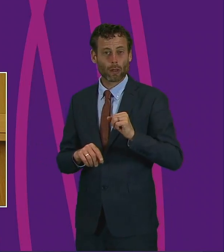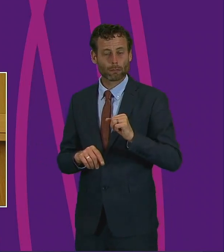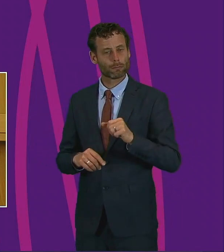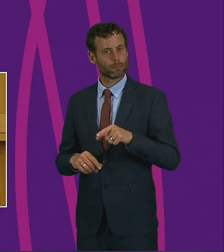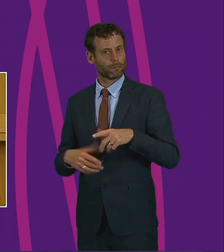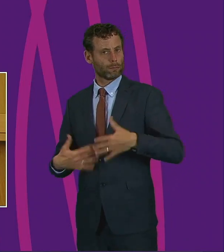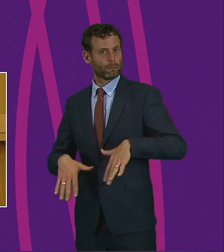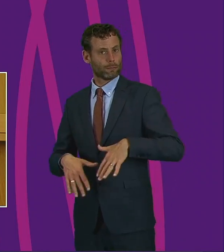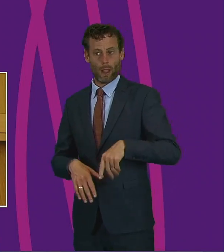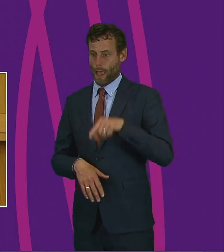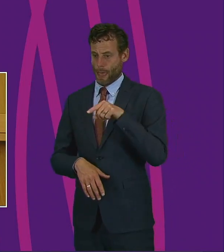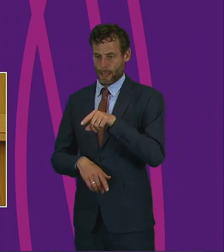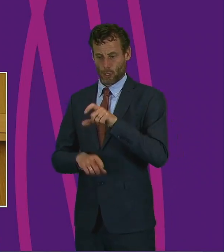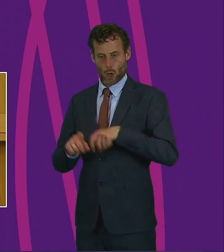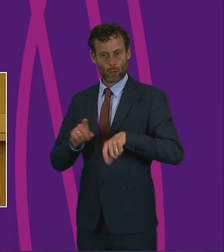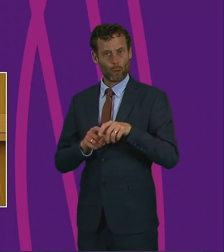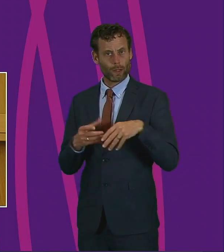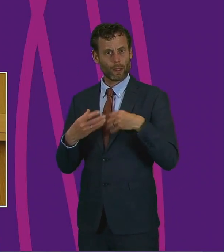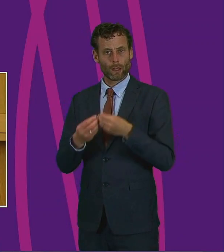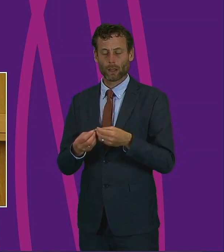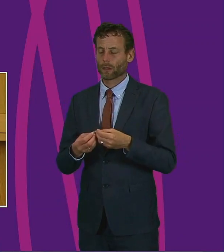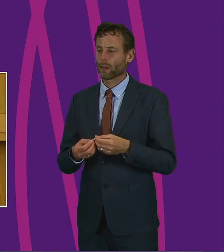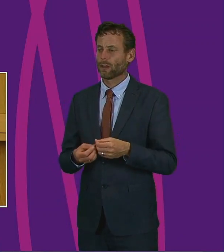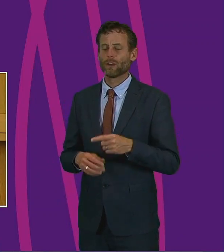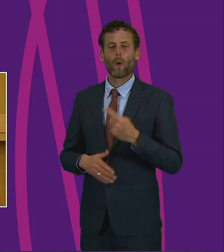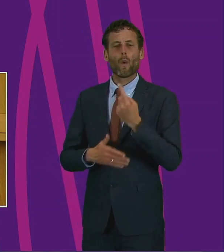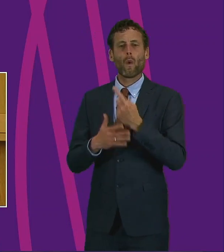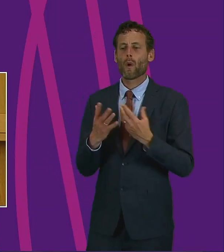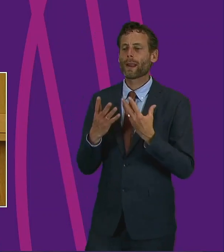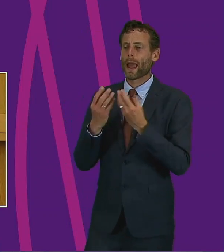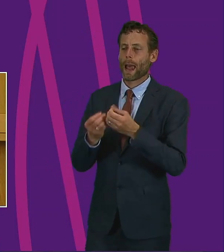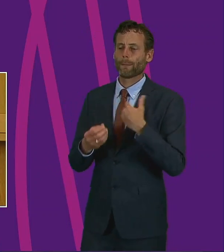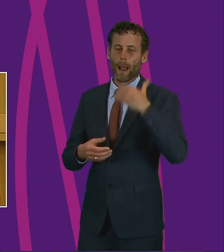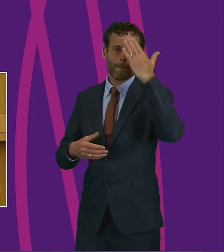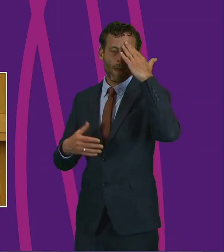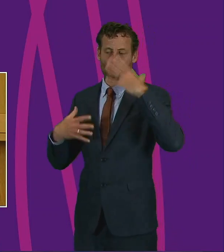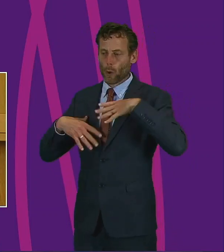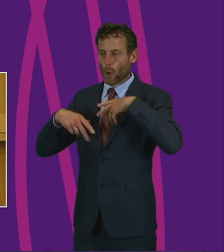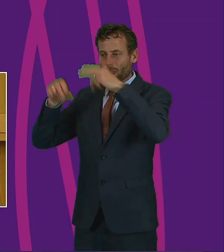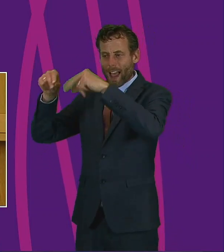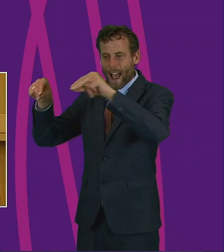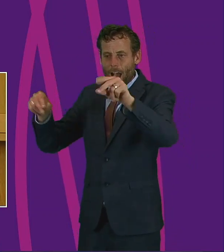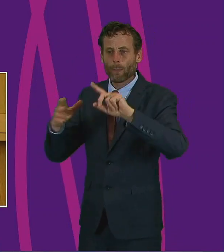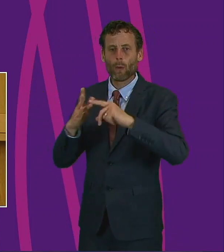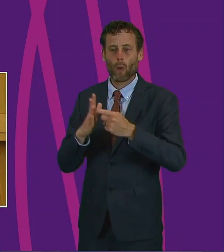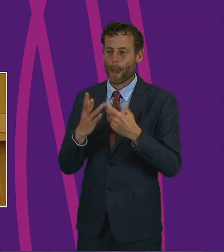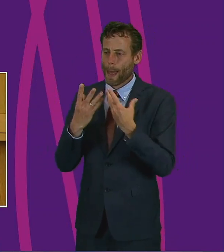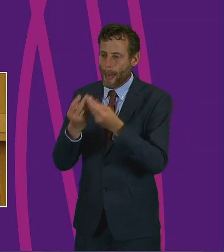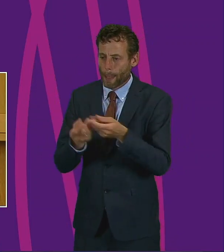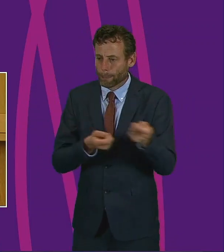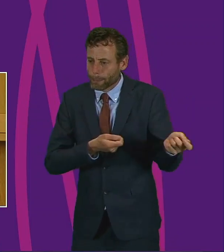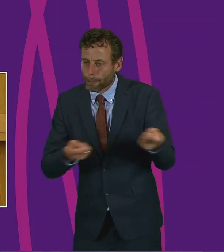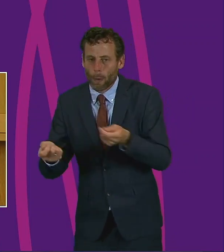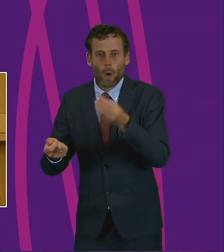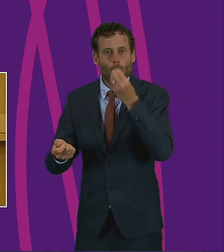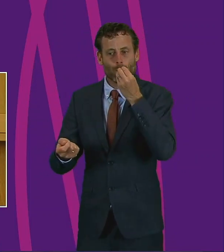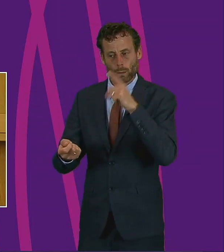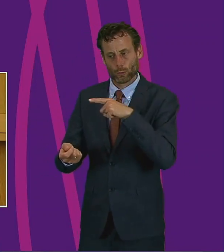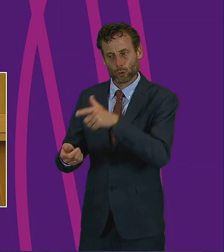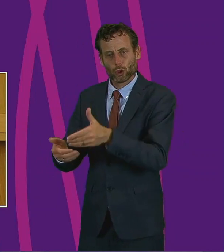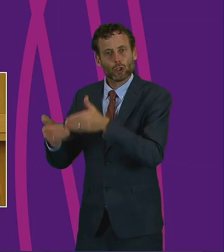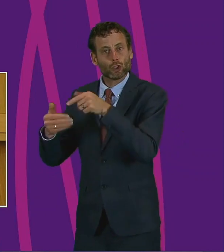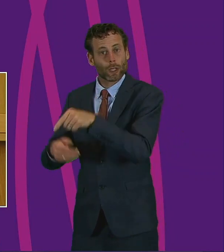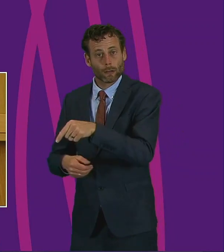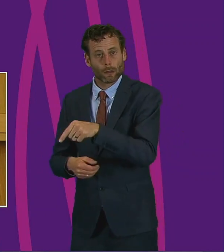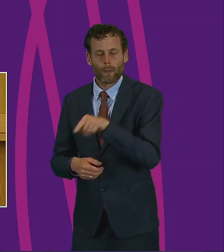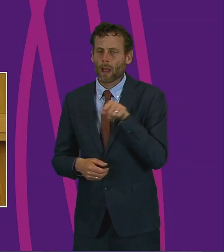They do so much more than hang up my mother's washing or get the shopping in for friends in Shielding. They offer human contact and